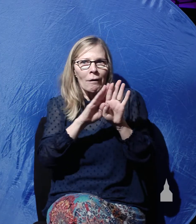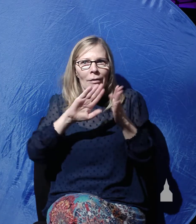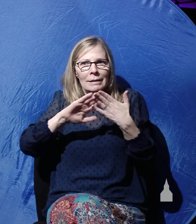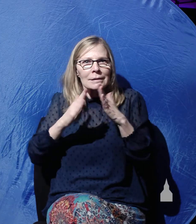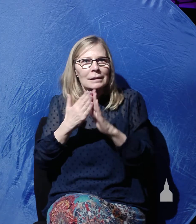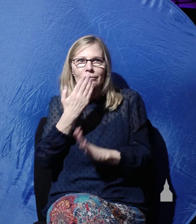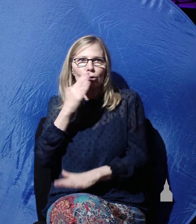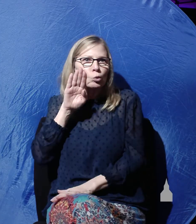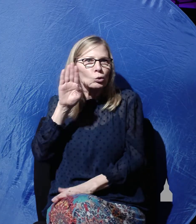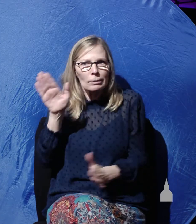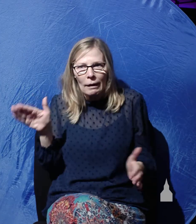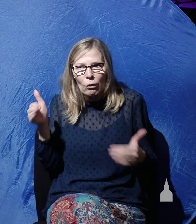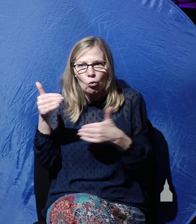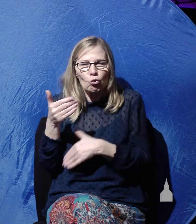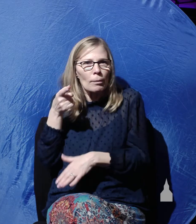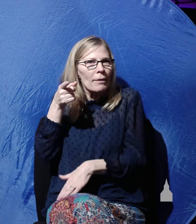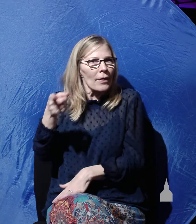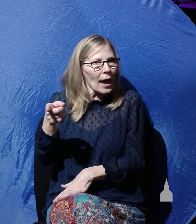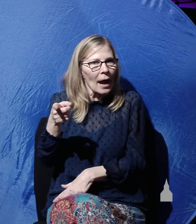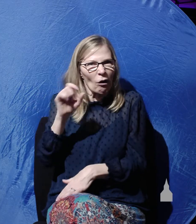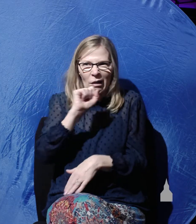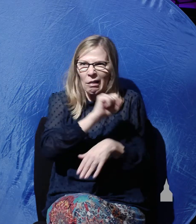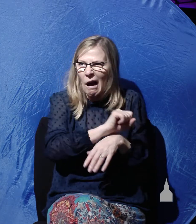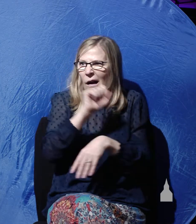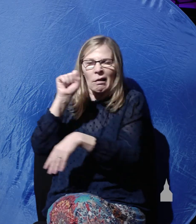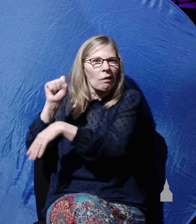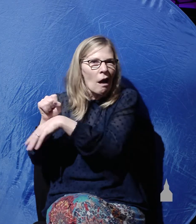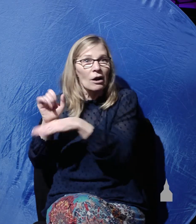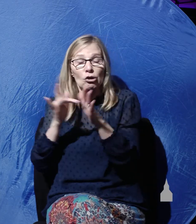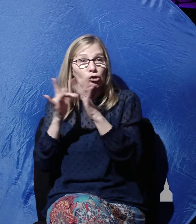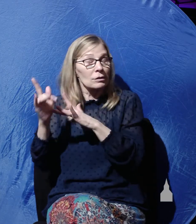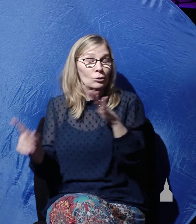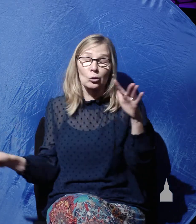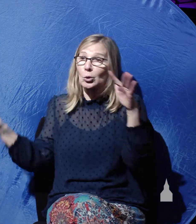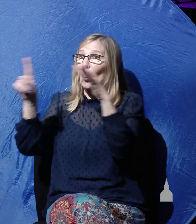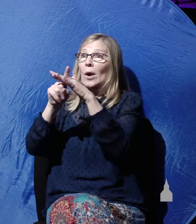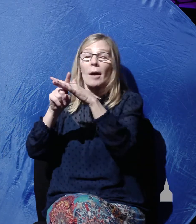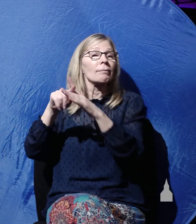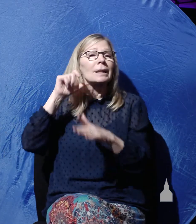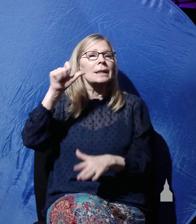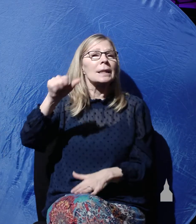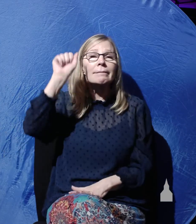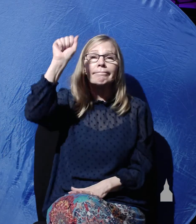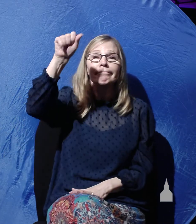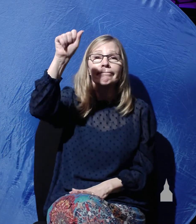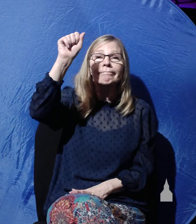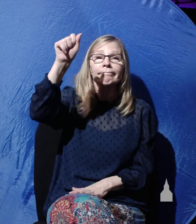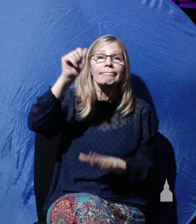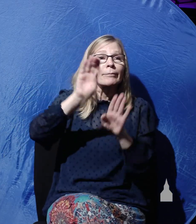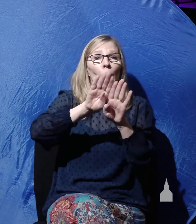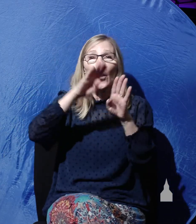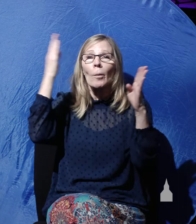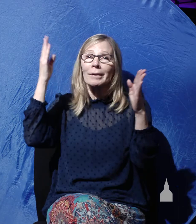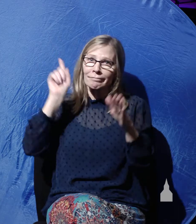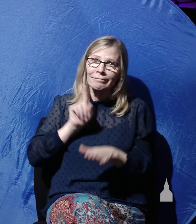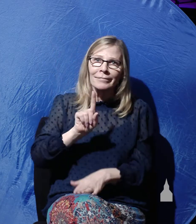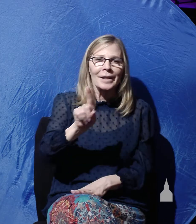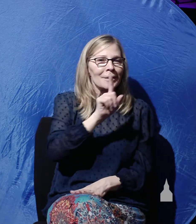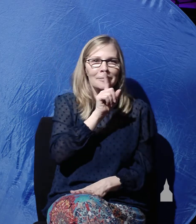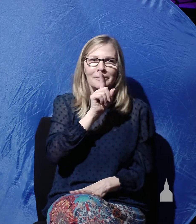a room there, the upper room, and he just stood in their midst. He didn't knock on the door. He didn't open the door. He walked through the door, and he said,